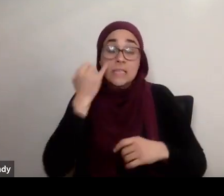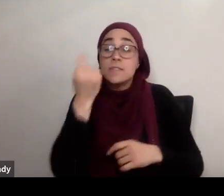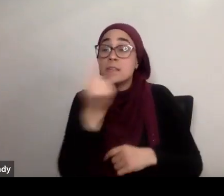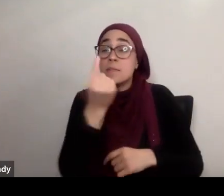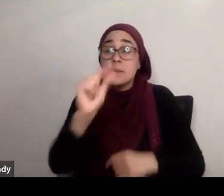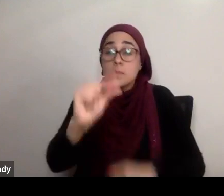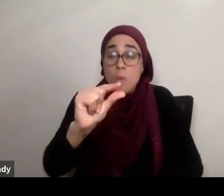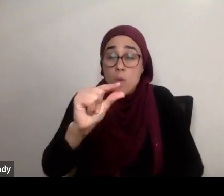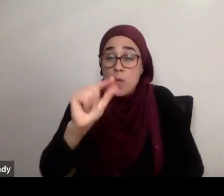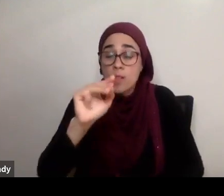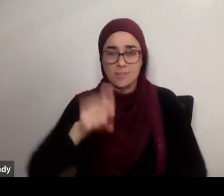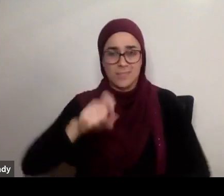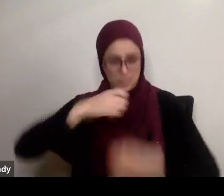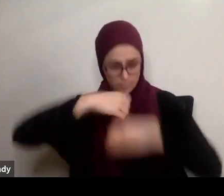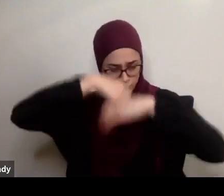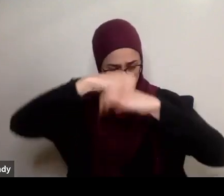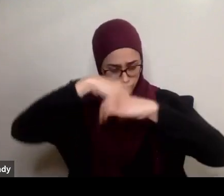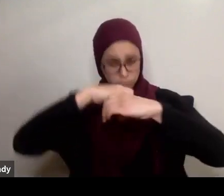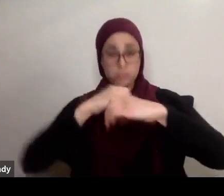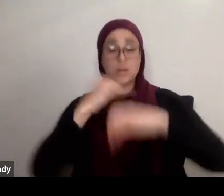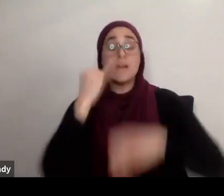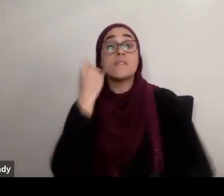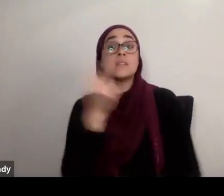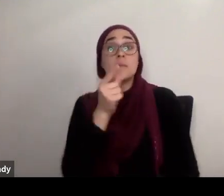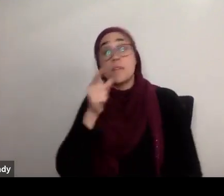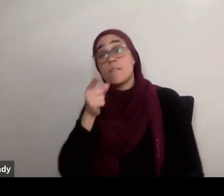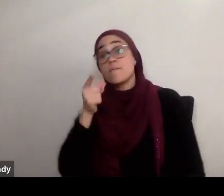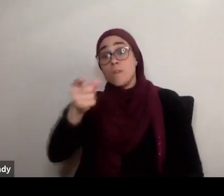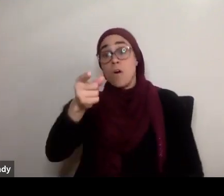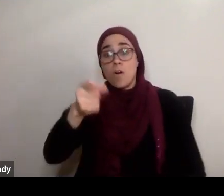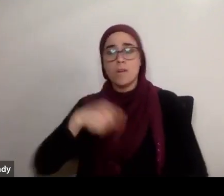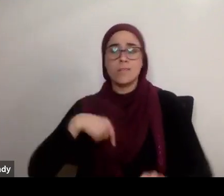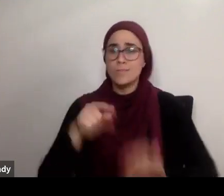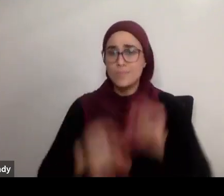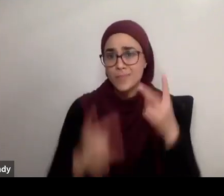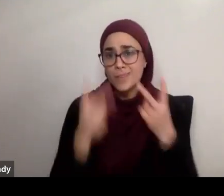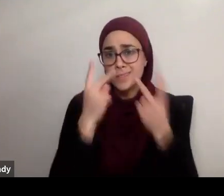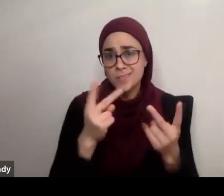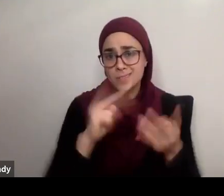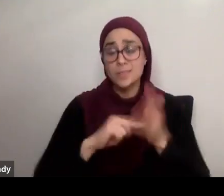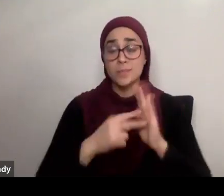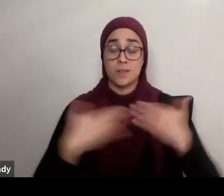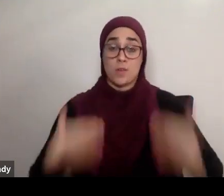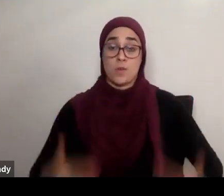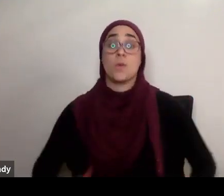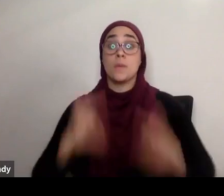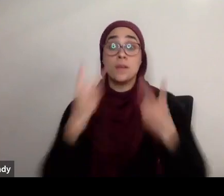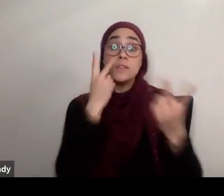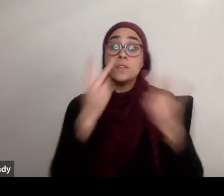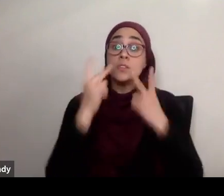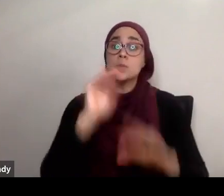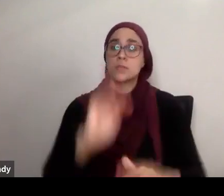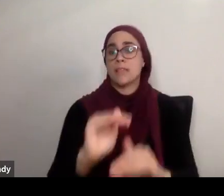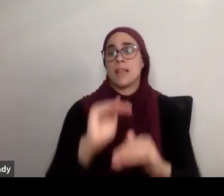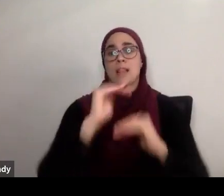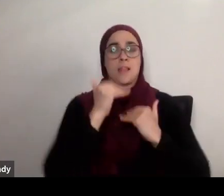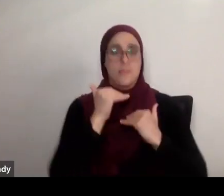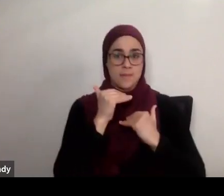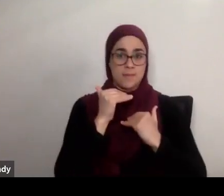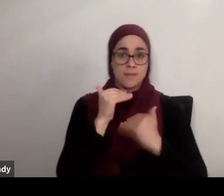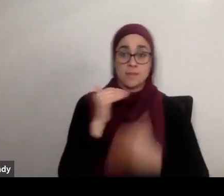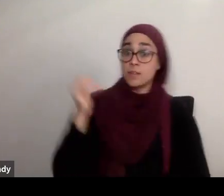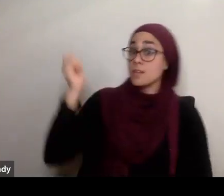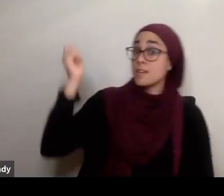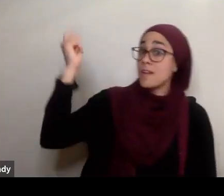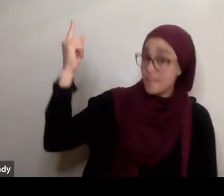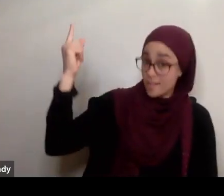that are too far away. Those are all limitations. Allah subhanahu wa ta'ala sees and there's no limit to His ability to see